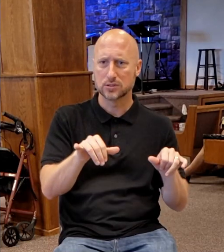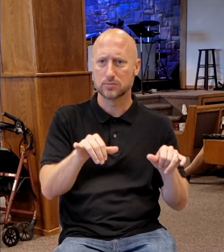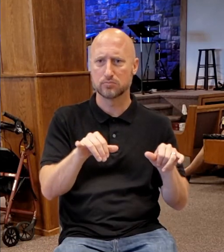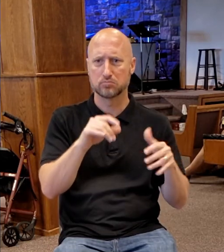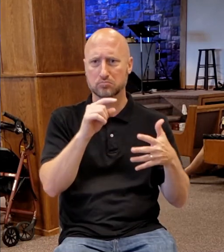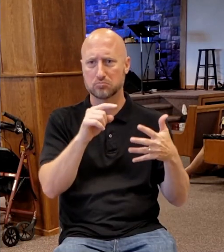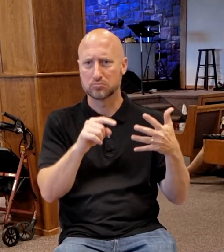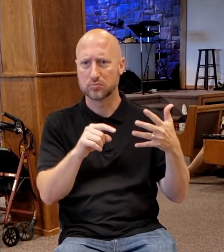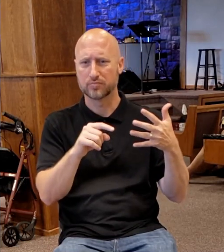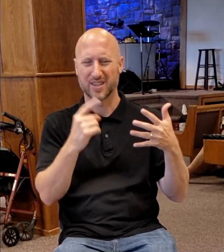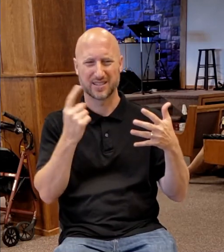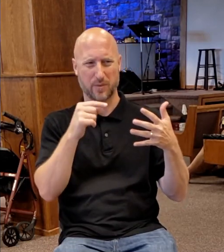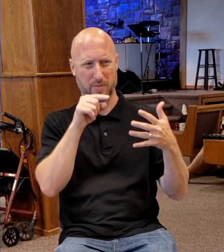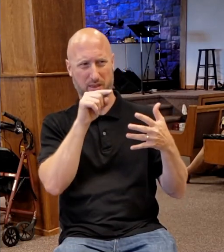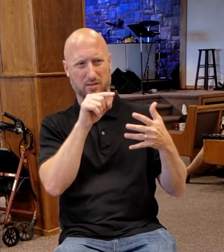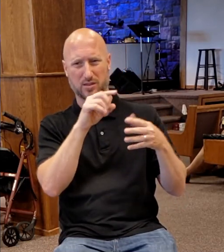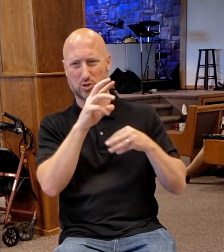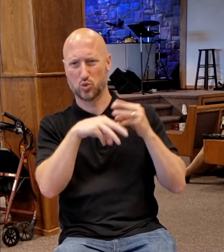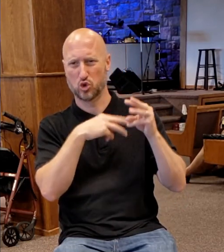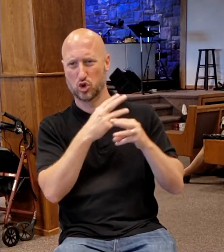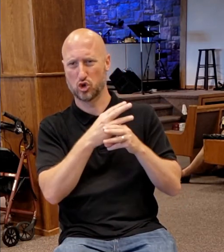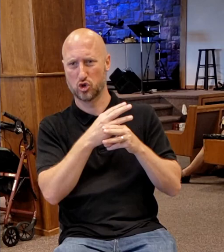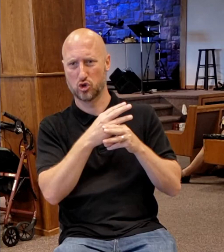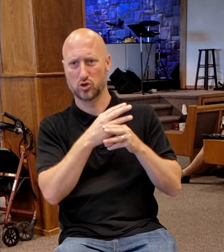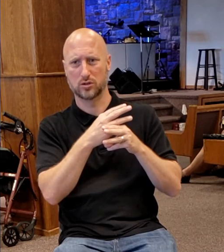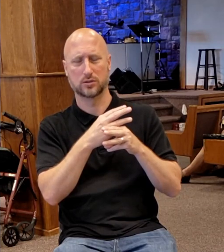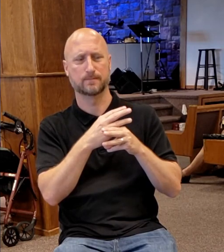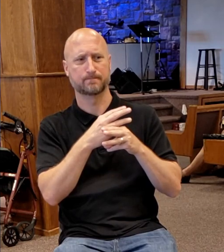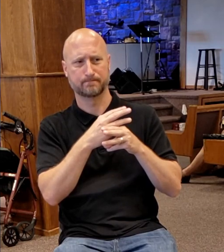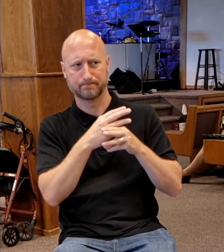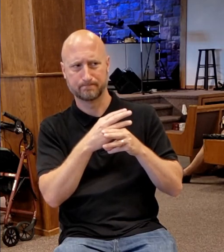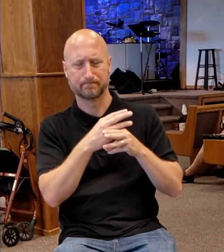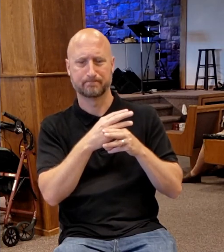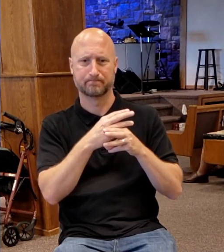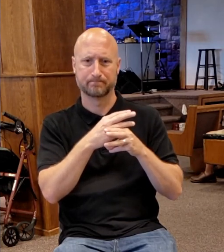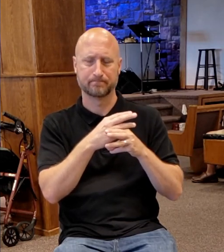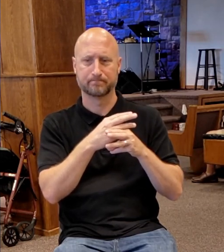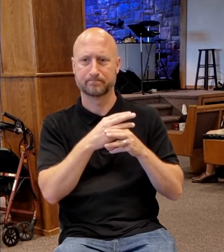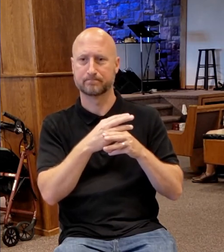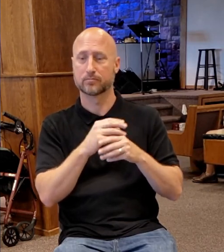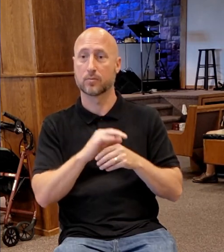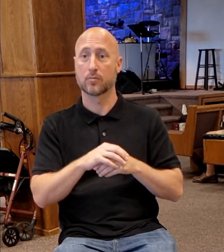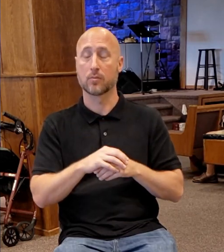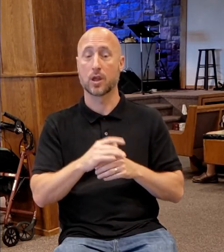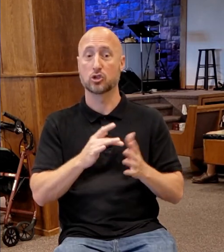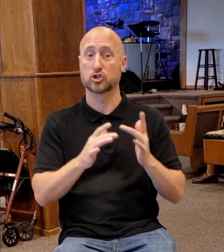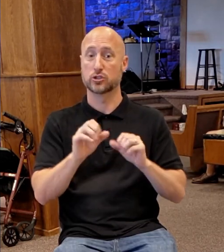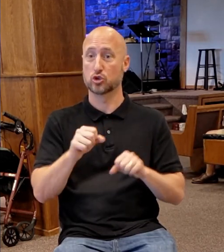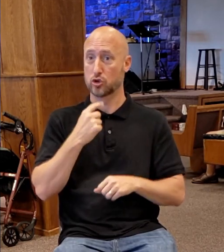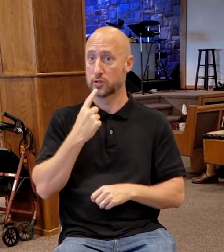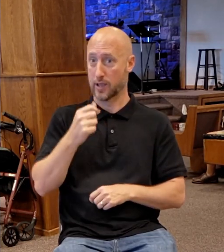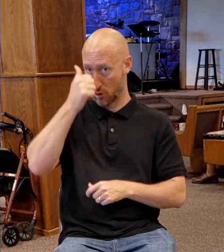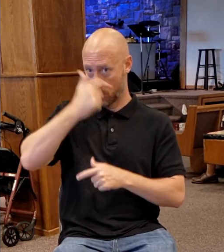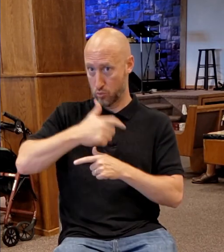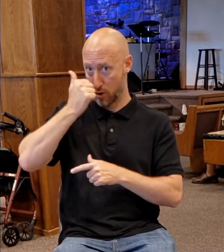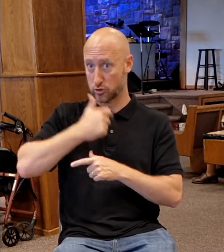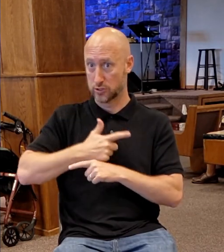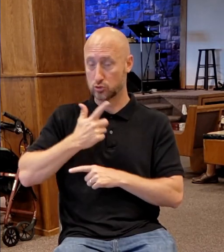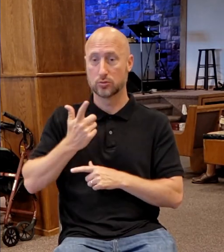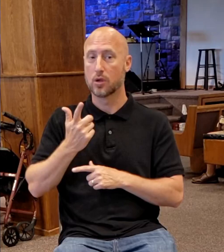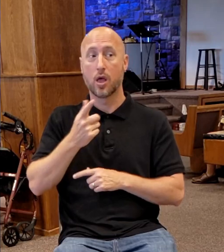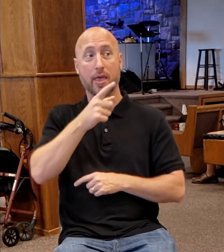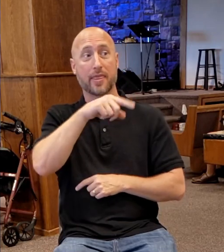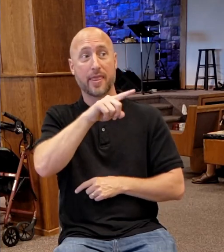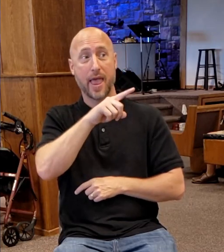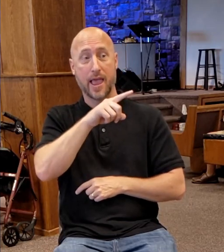in this world that he could say to his brothers and sisters, they're not going to hate you. You're